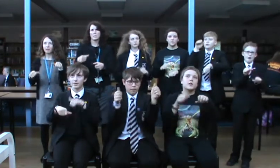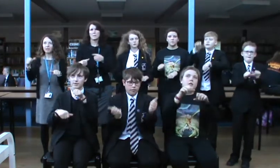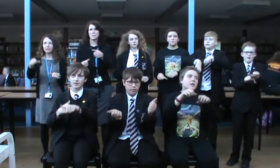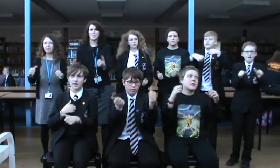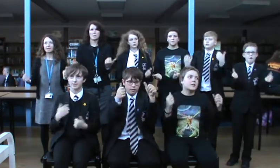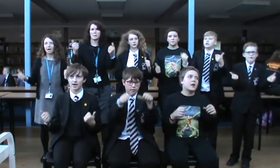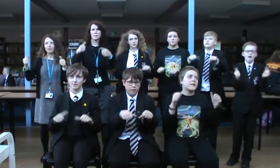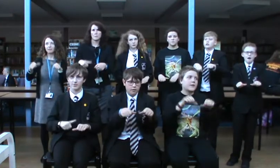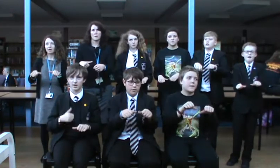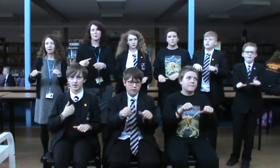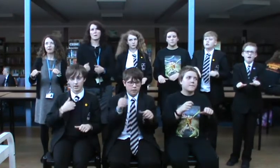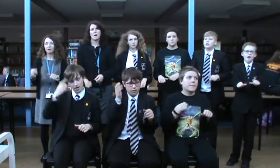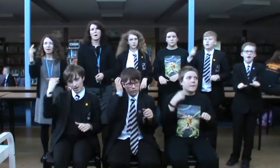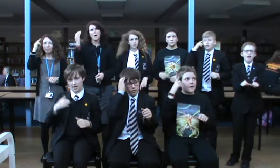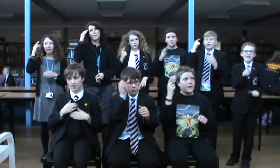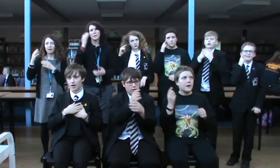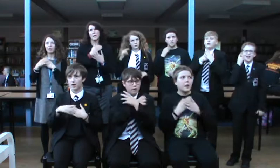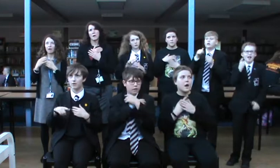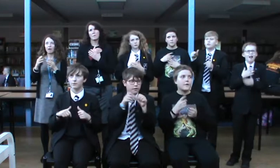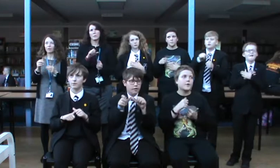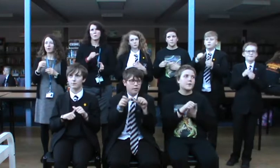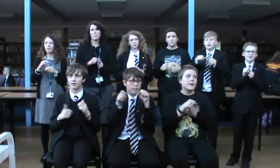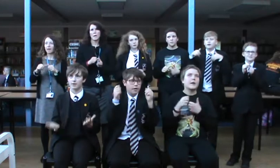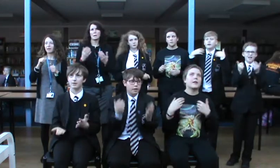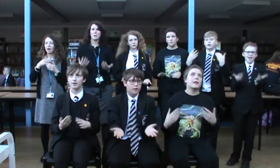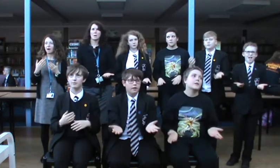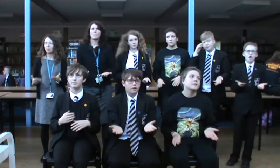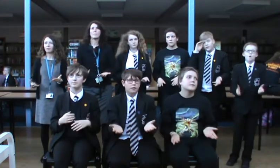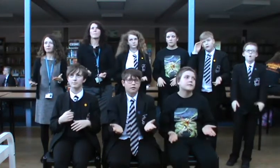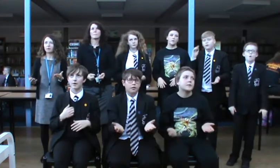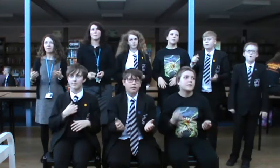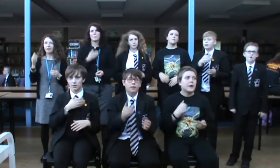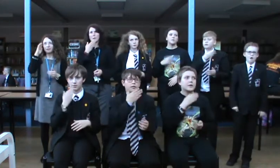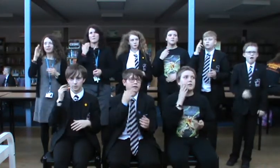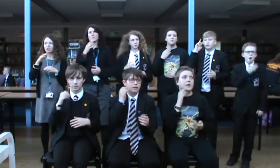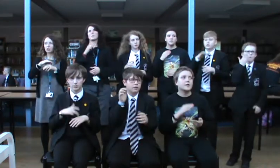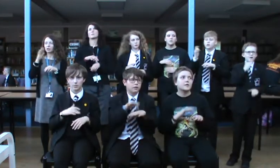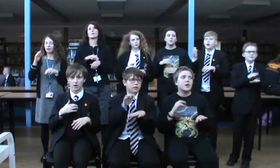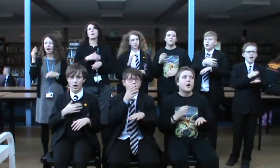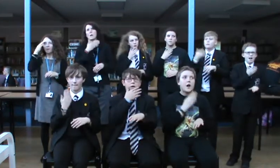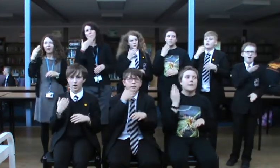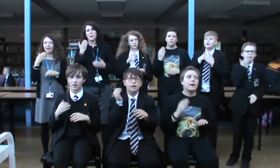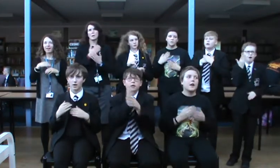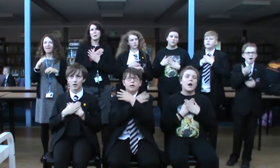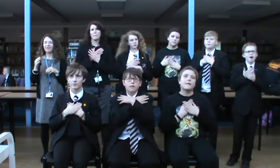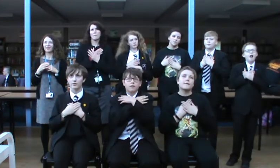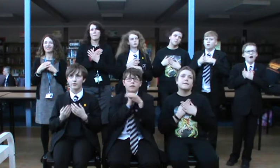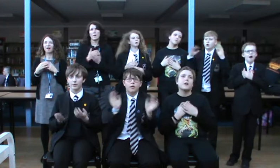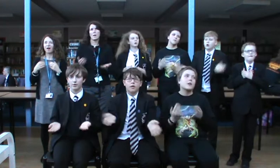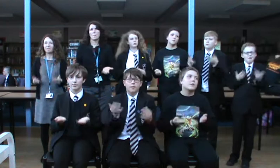these things I've done I think I love you better now I'm out of touch, I'm out of love I'll